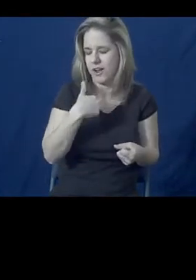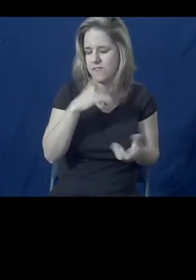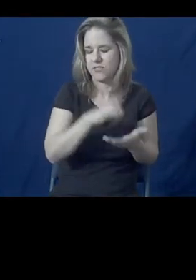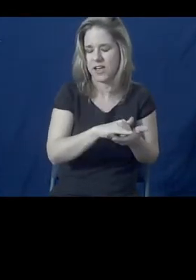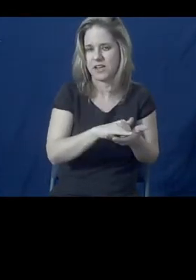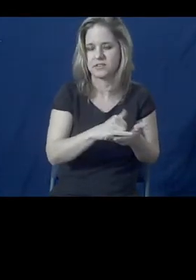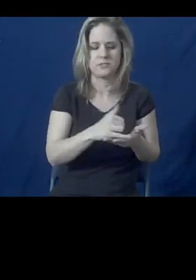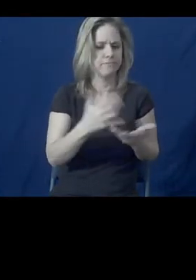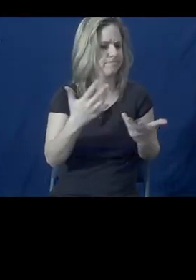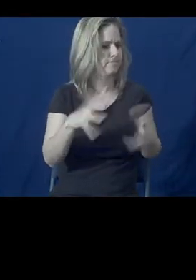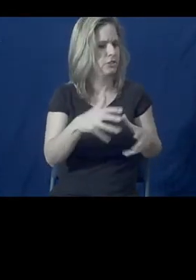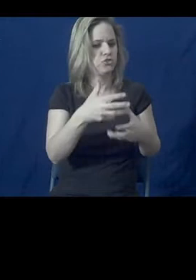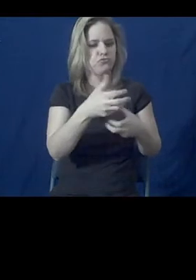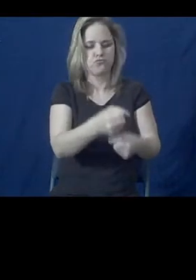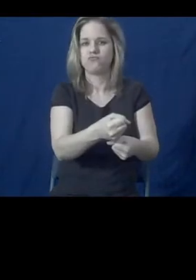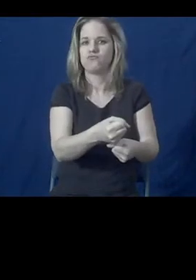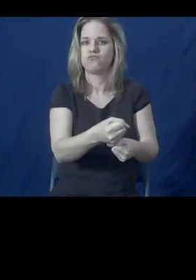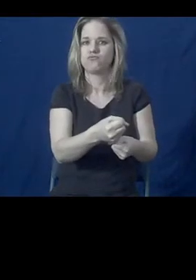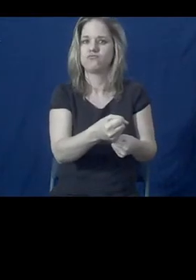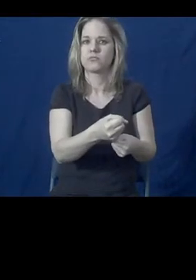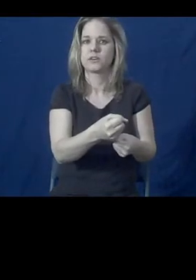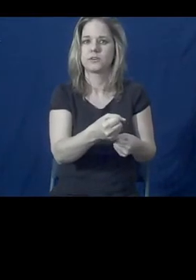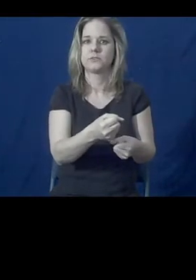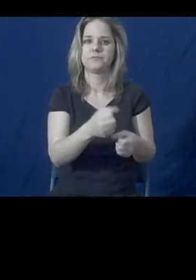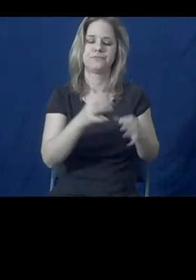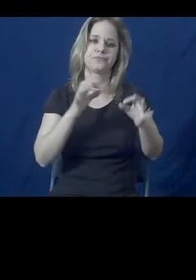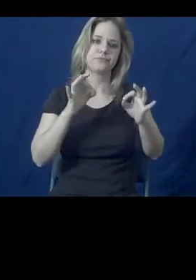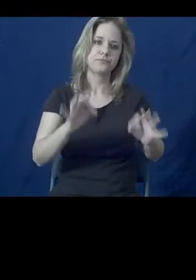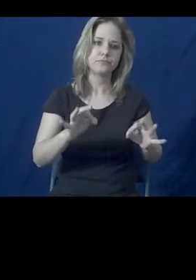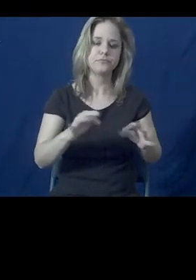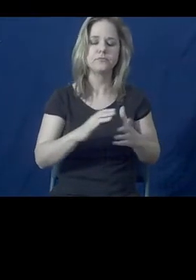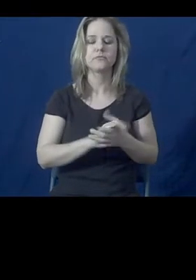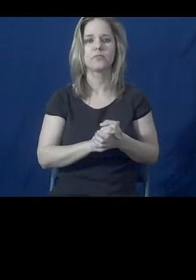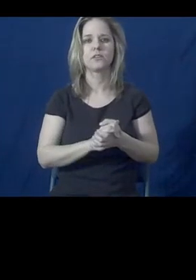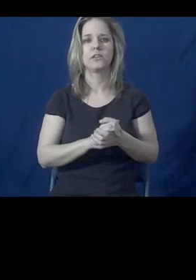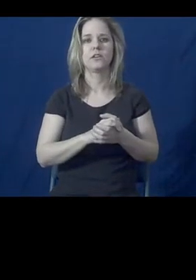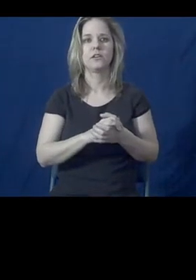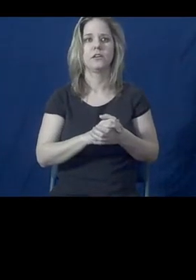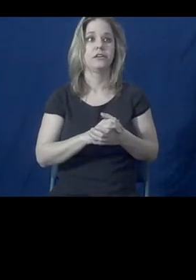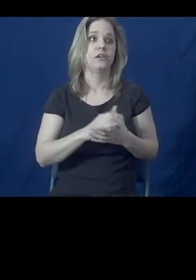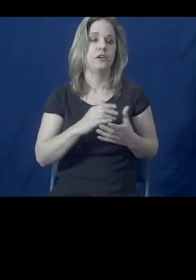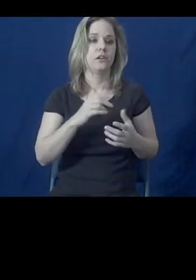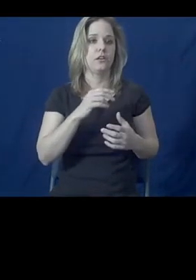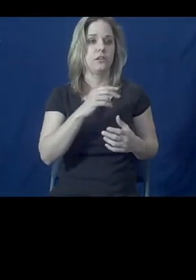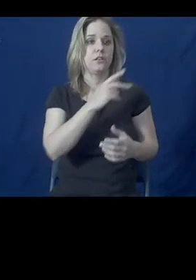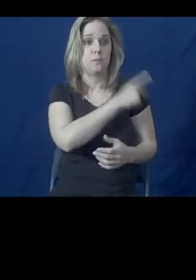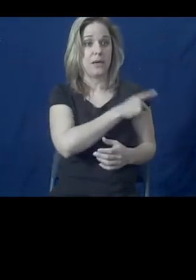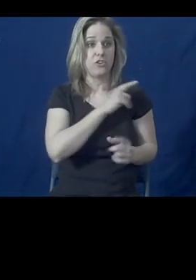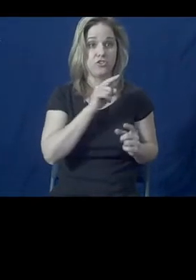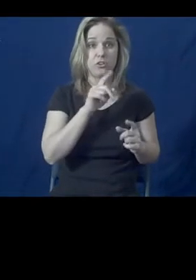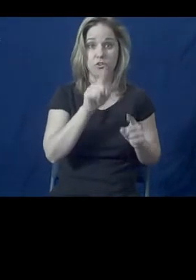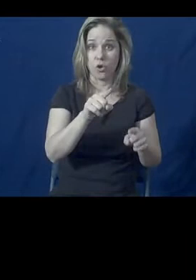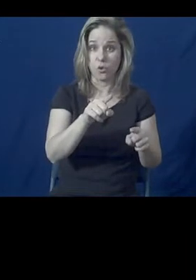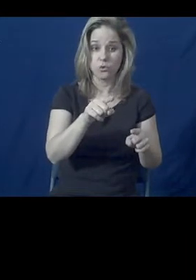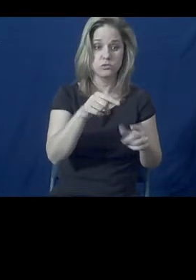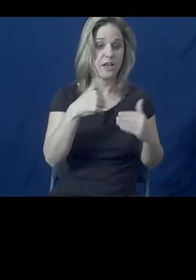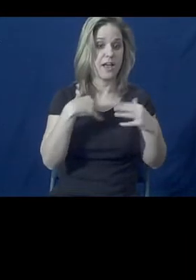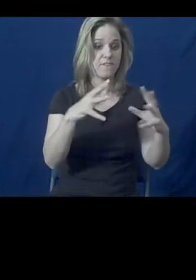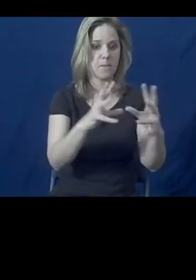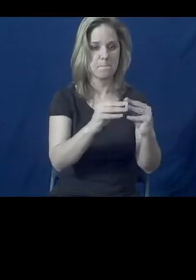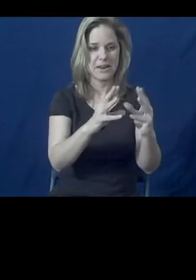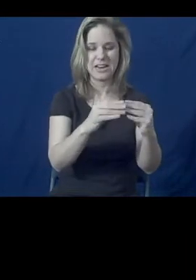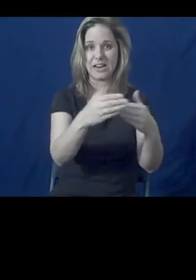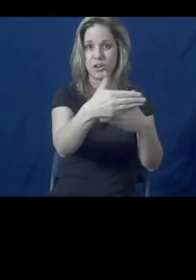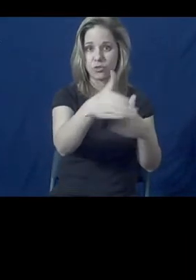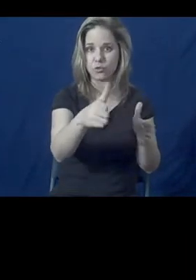trust relationship between patient and provider. So meetings between patients and providers usually take place